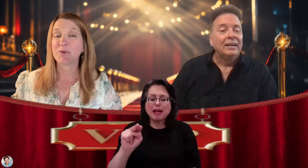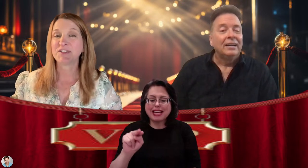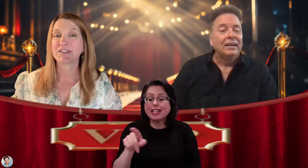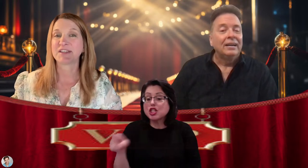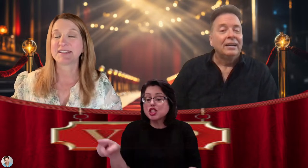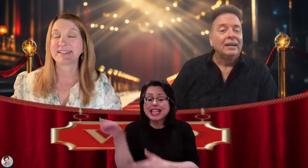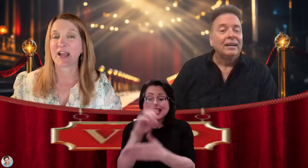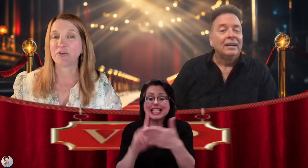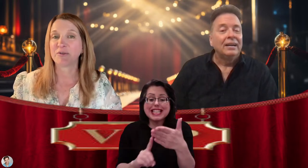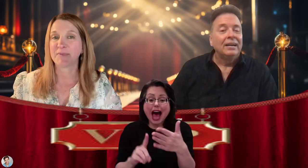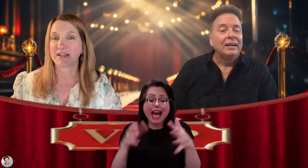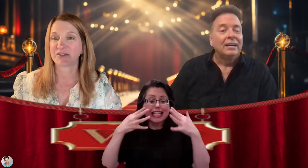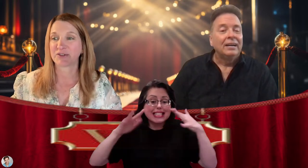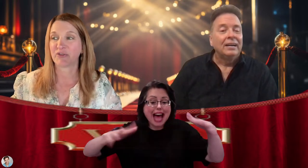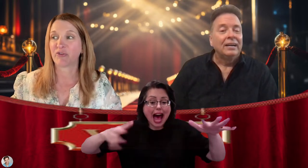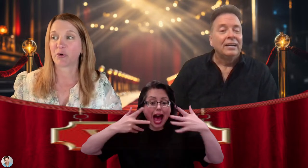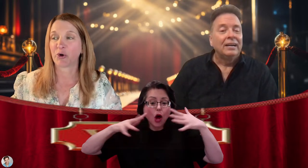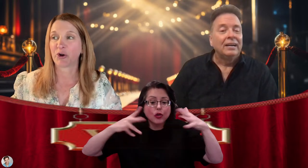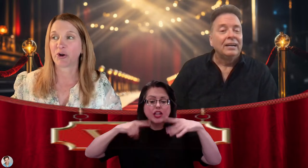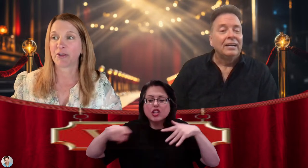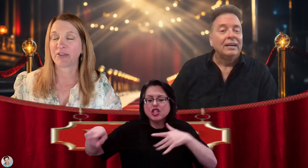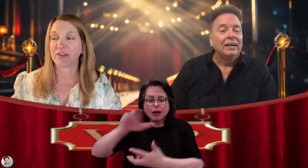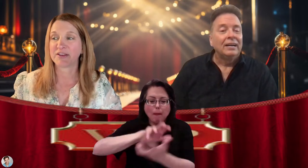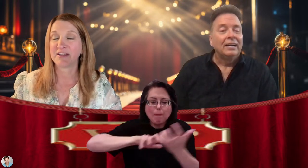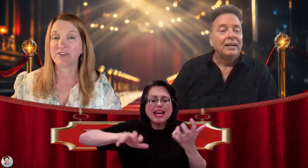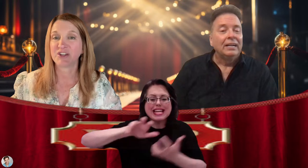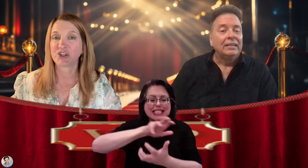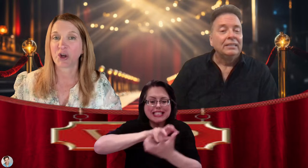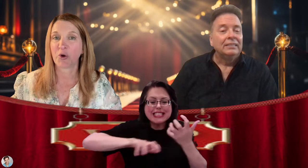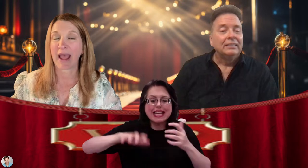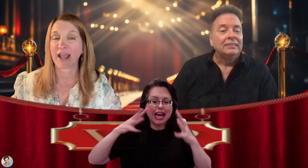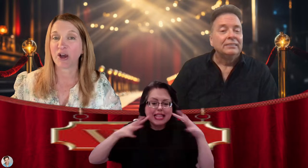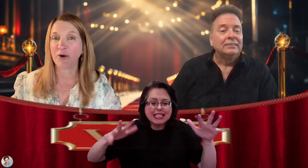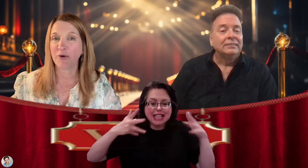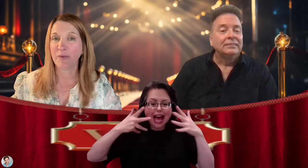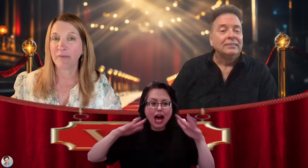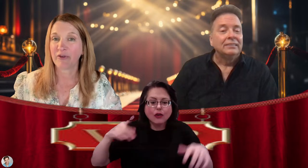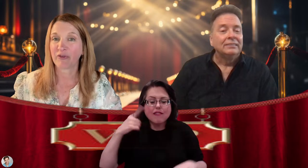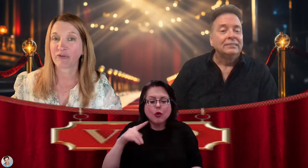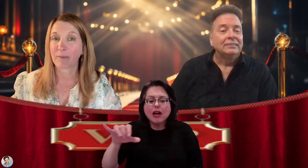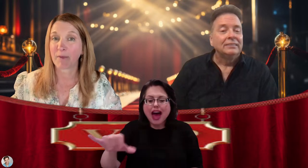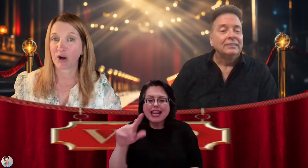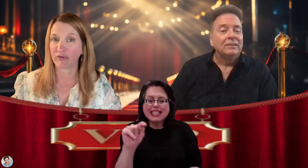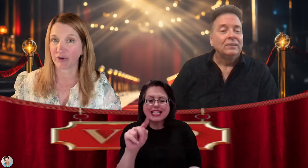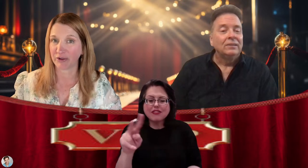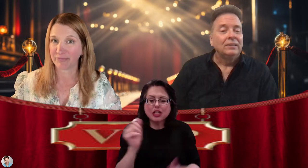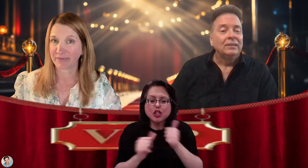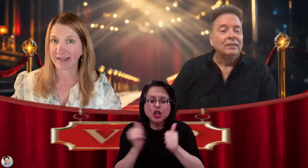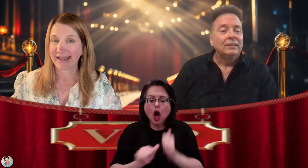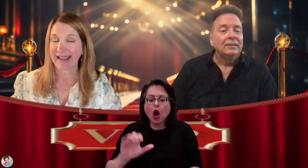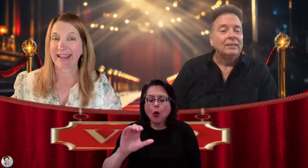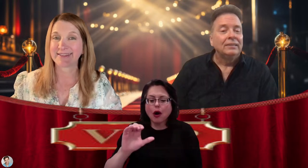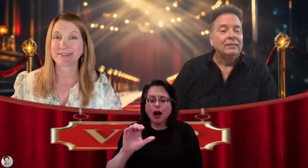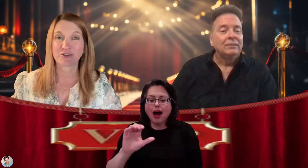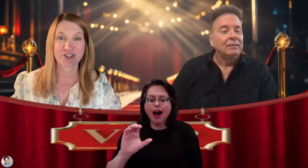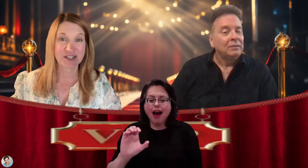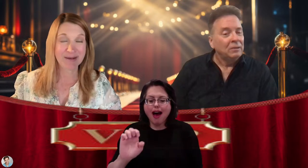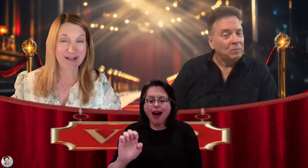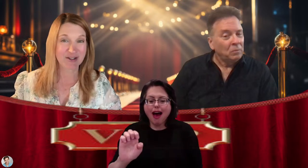was the sound mixer for the TV show Echo from Marvel. And so she made